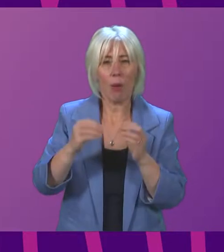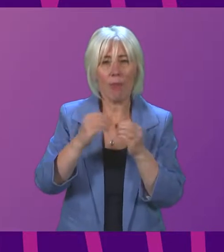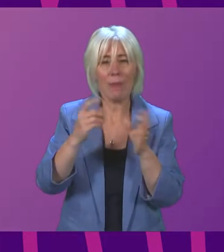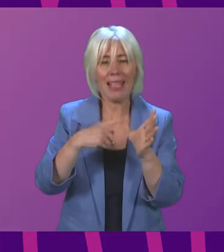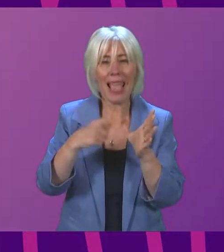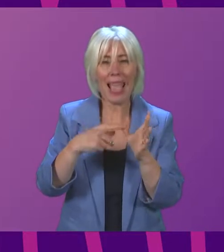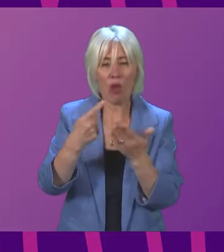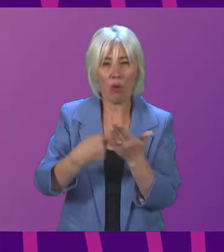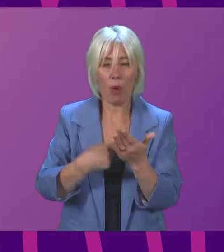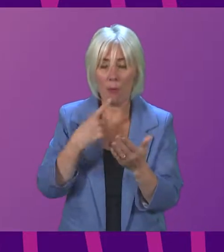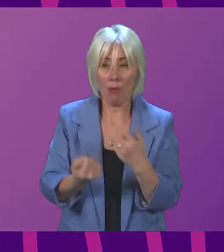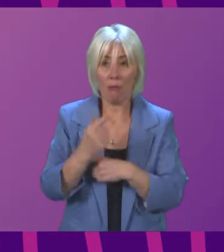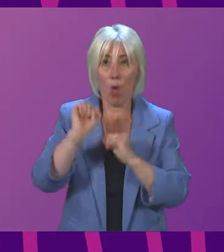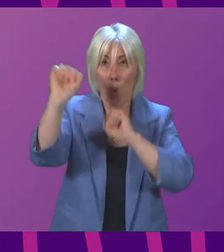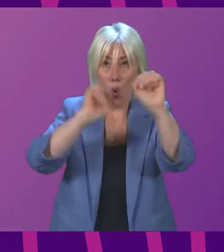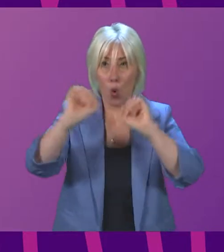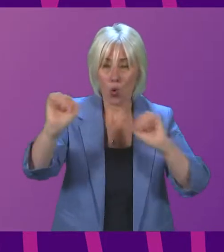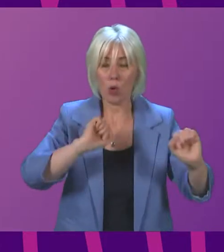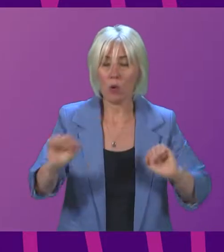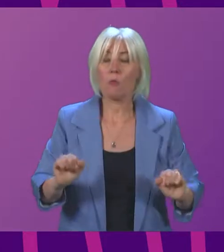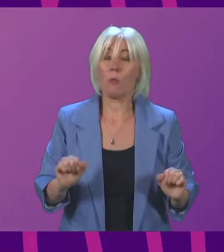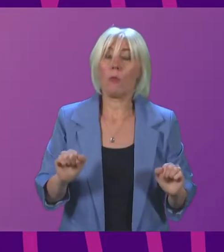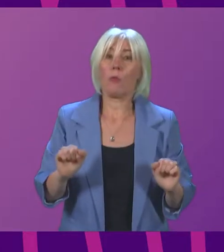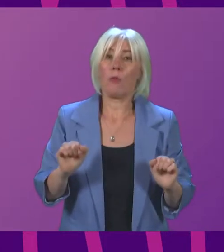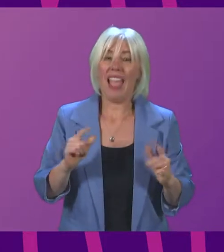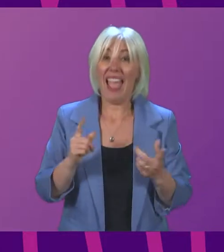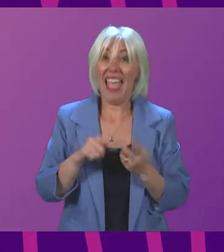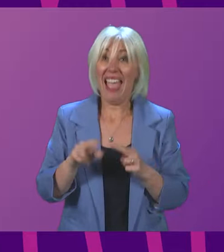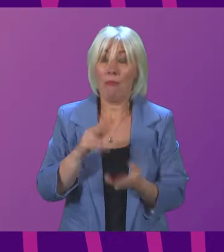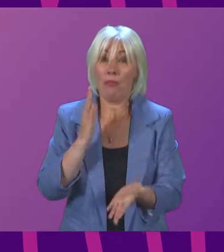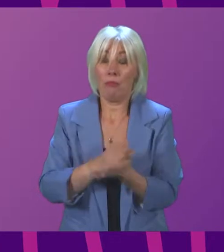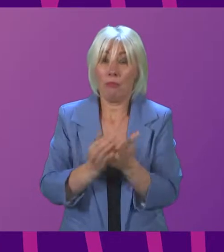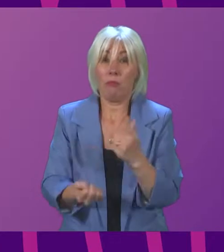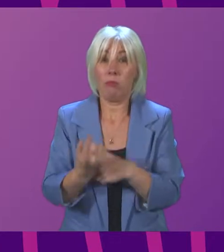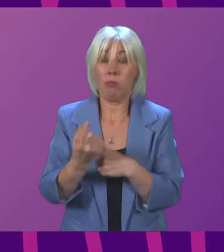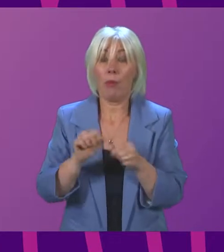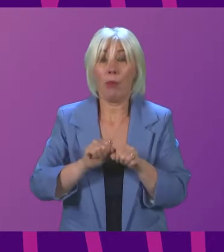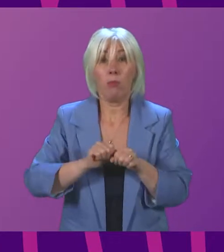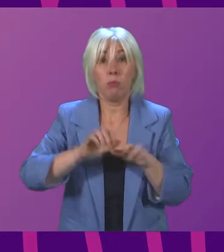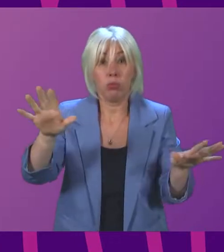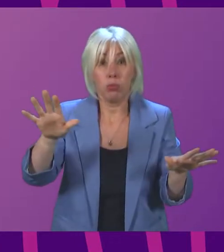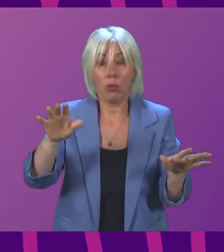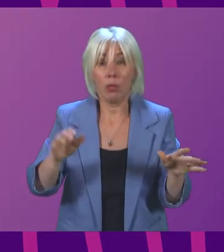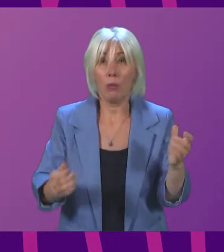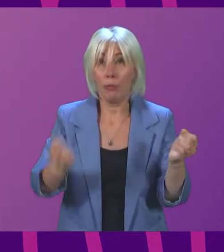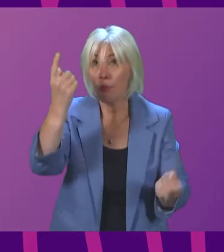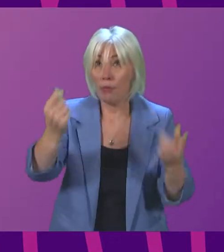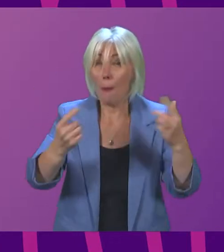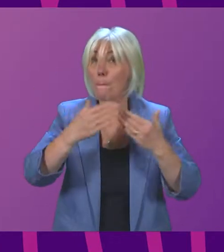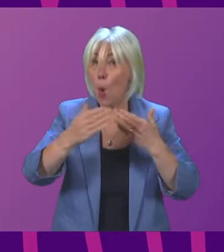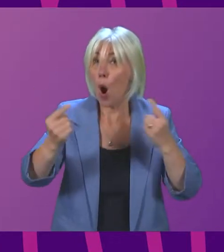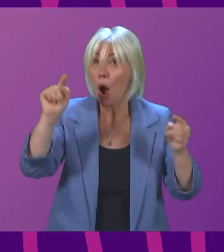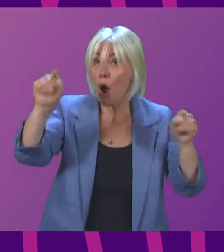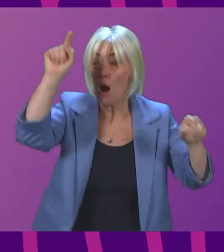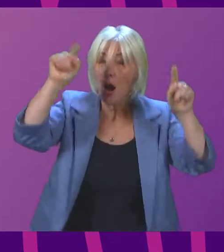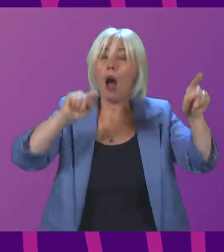present in their own health boards. If I find that any of those issues are more widespread, any suggestion that they more widespread, then, of course,